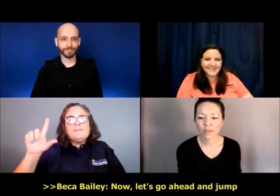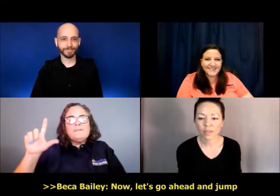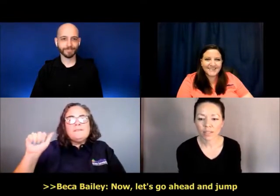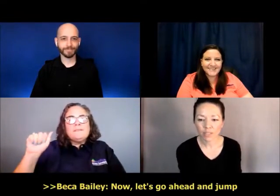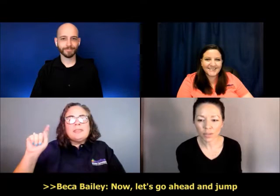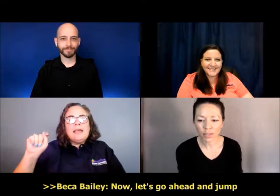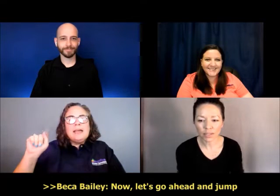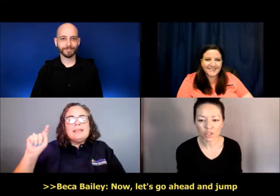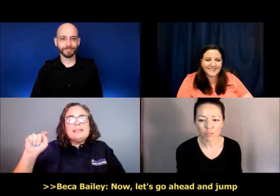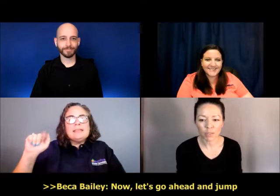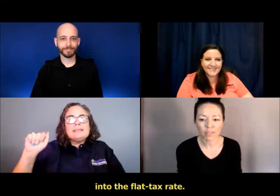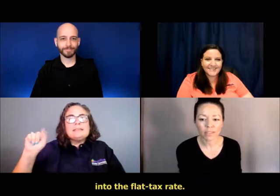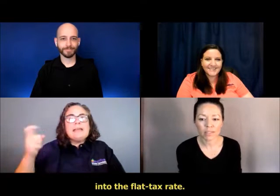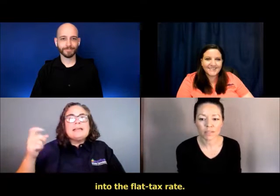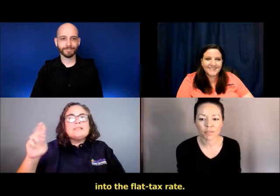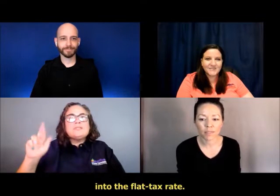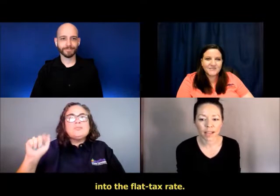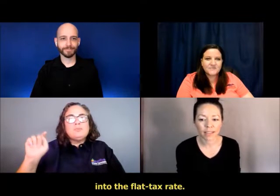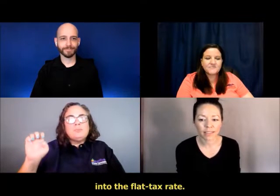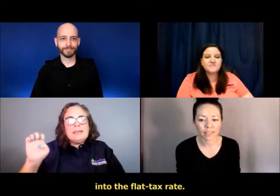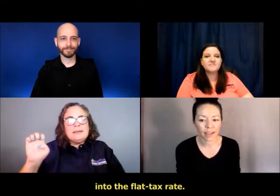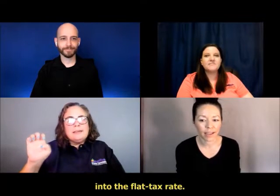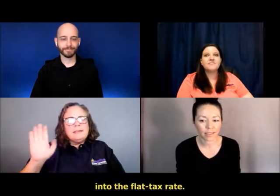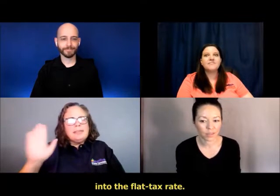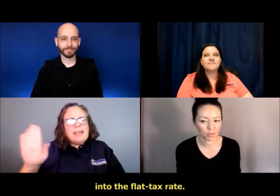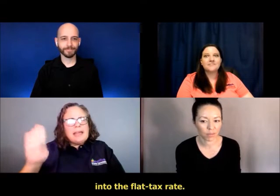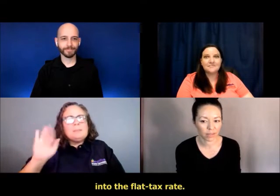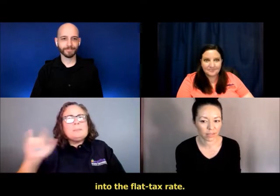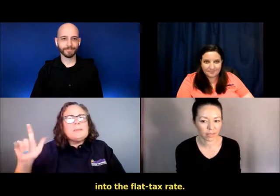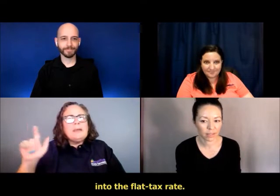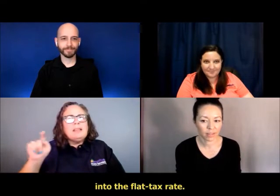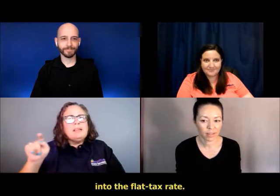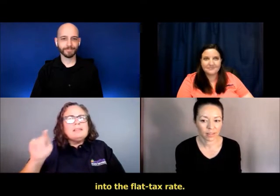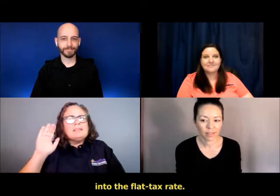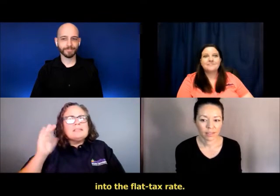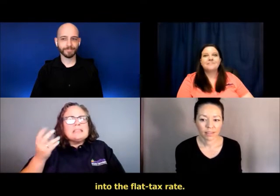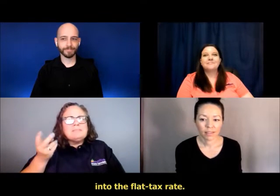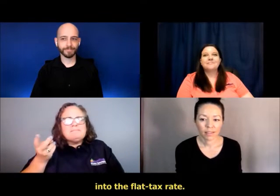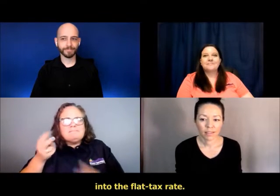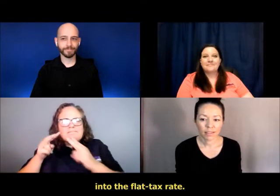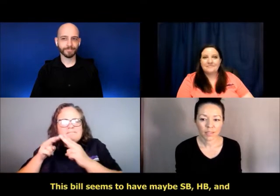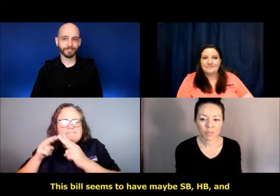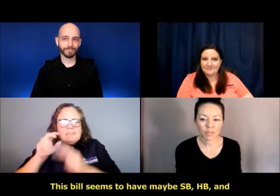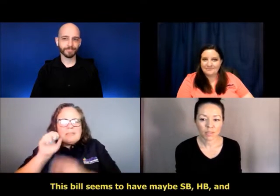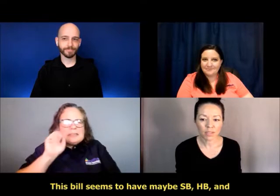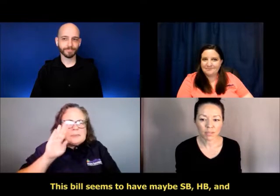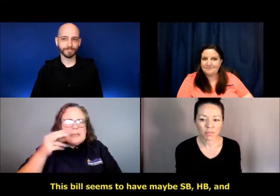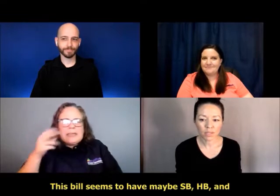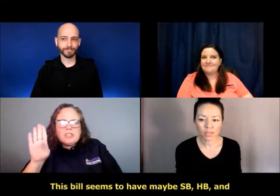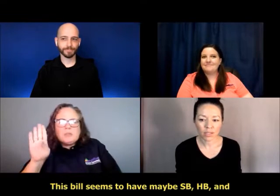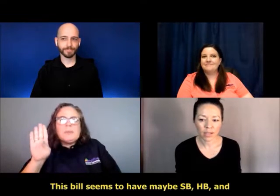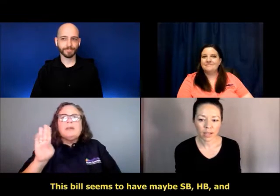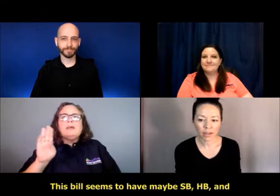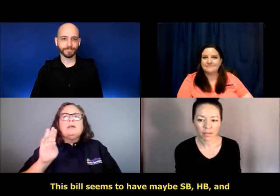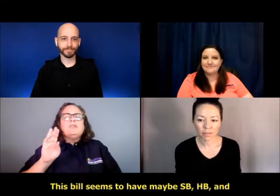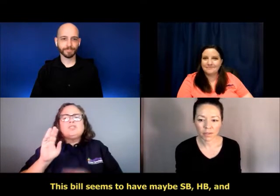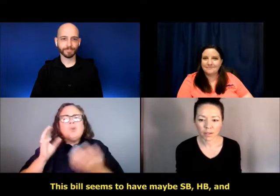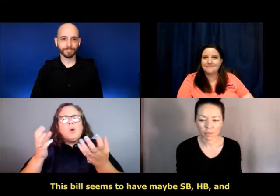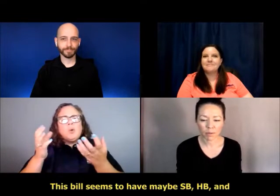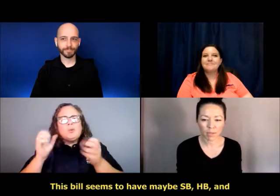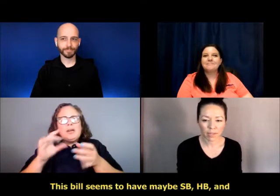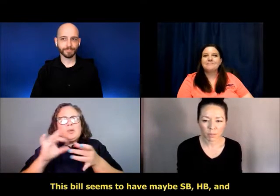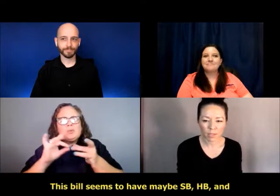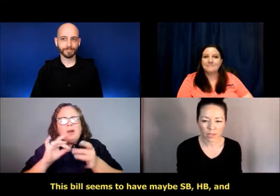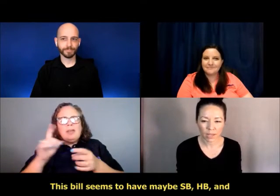Now let's go ahead and jump into the flat tax rate. This bill seems to have,